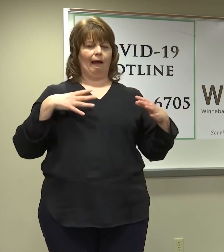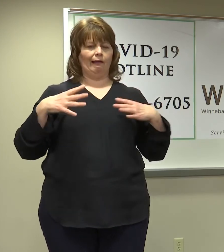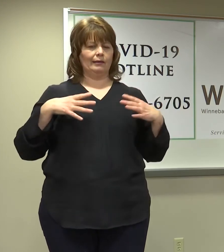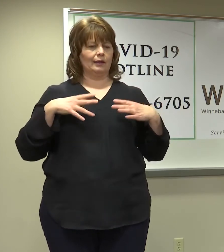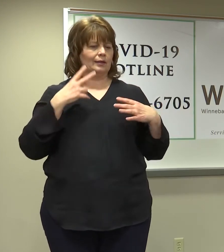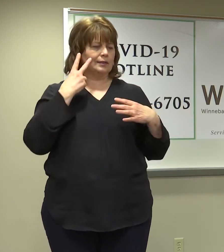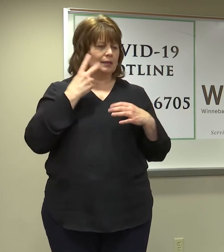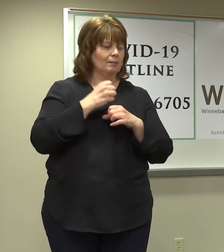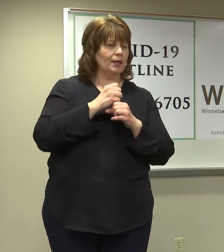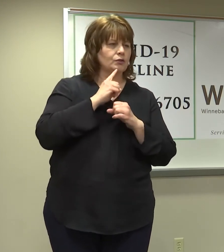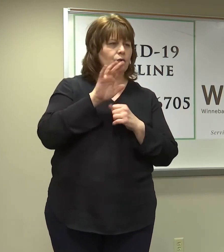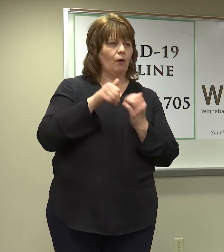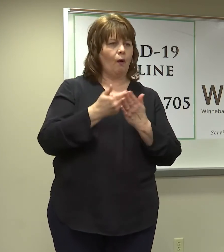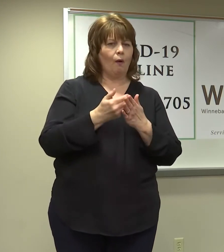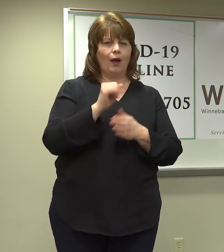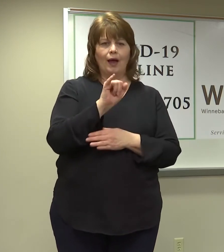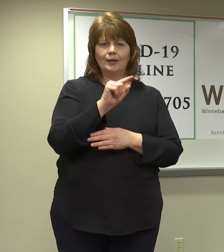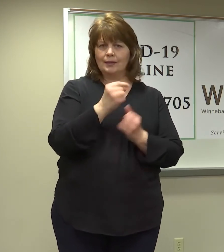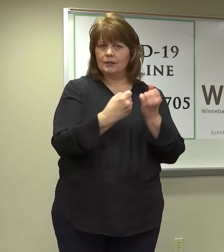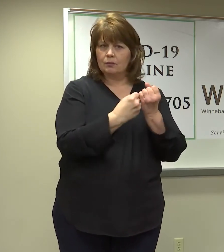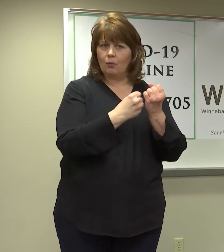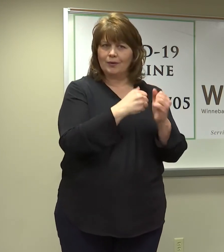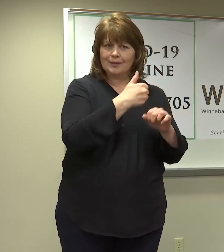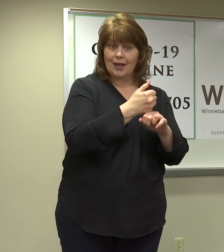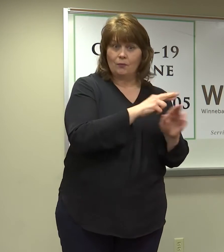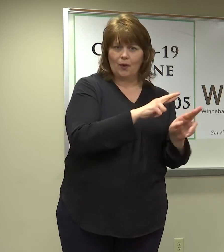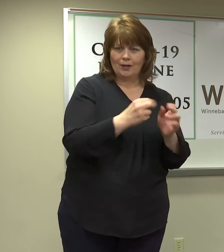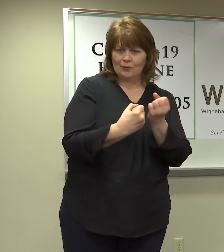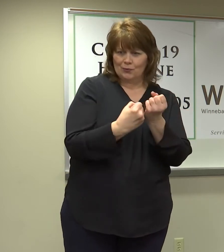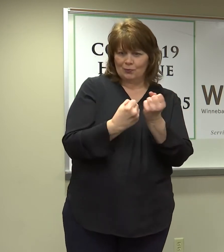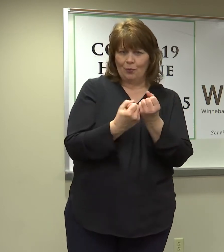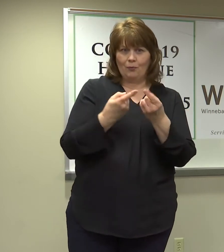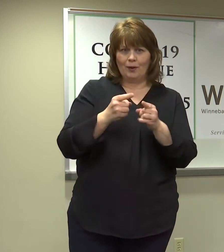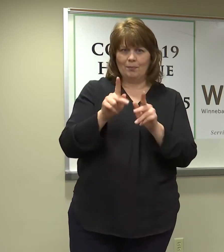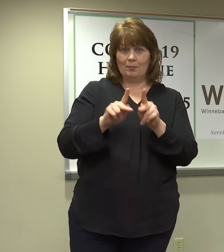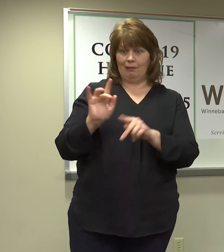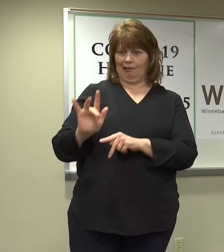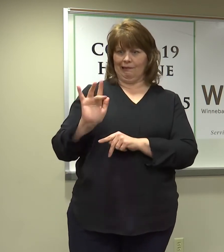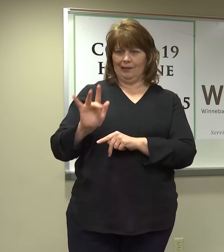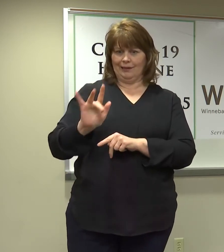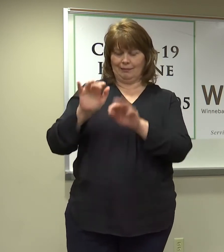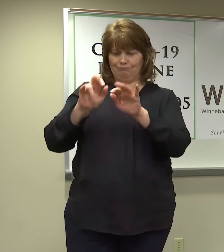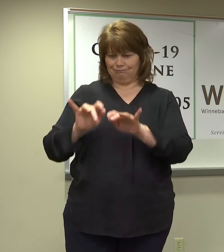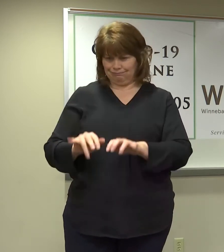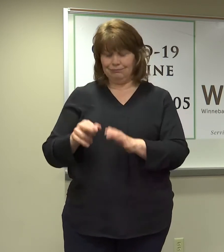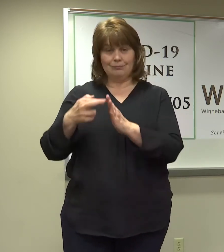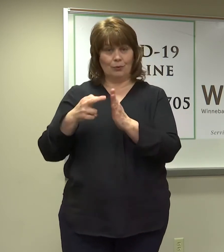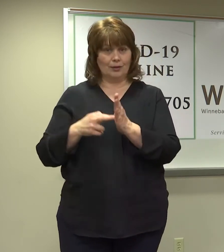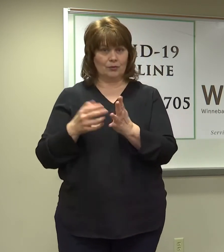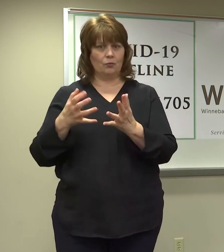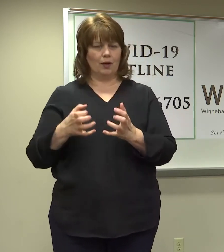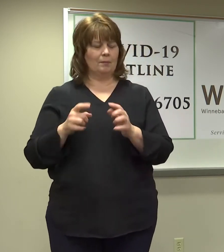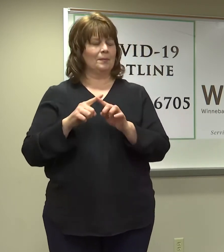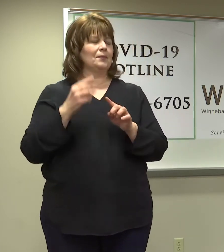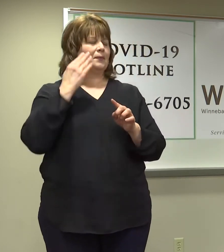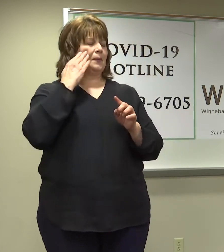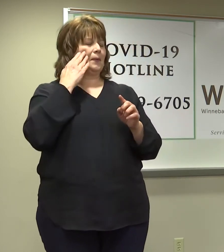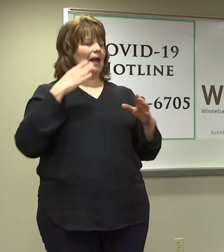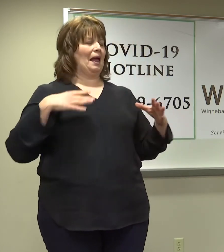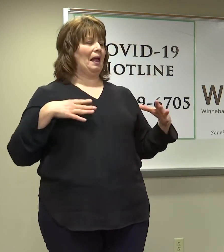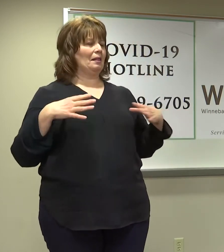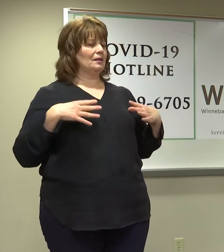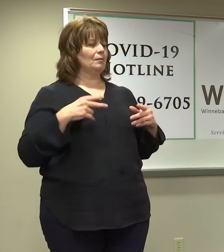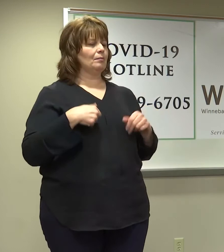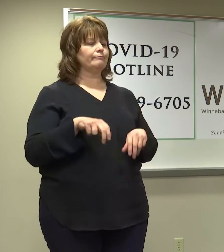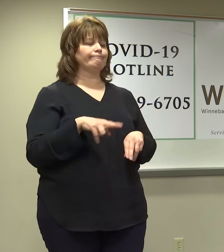You know, you want to make sure you've got all your IT supports in place, right? And also, we know that probably over holiday weekend, people are watching a football game. Maybe